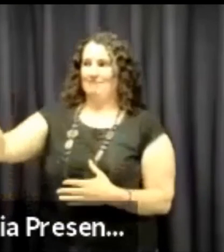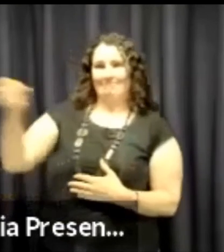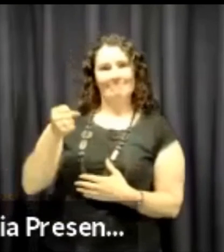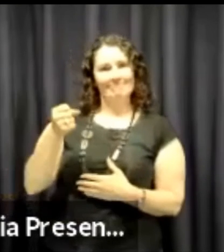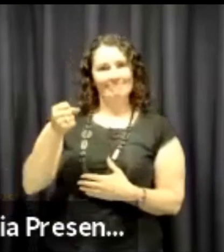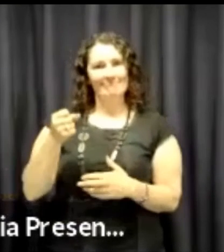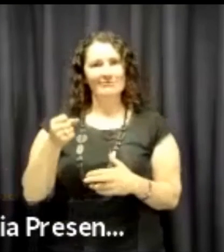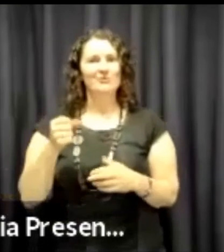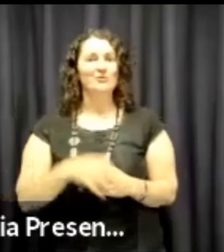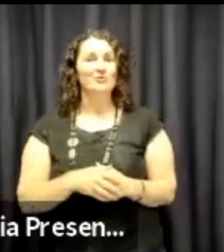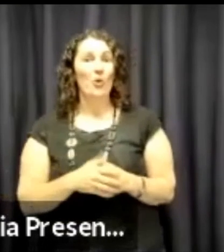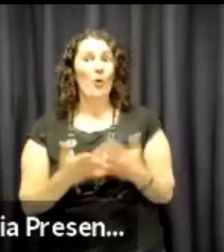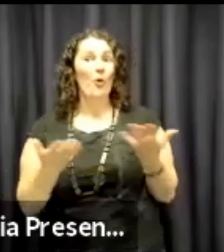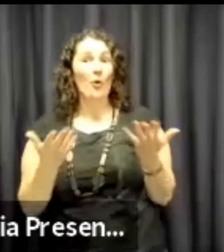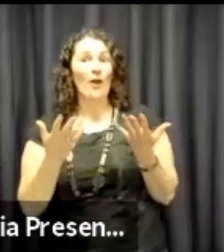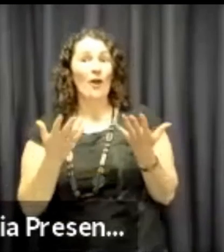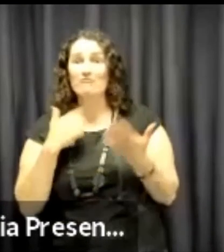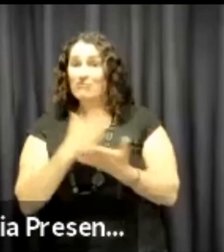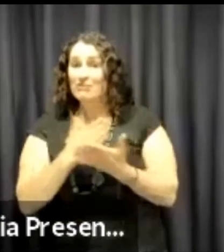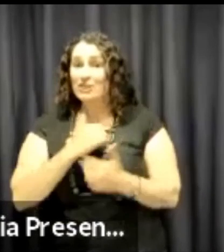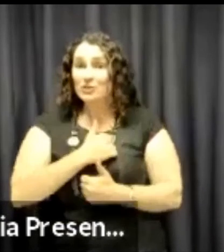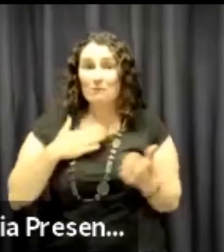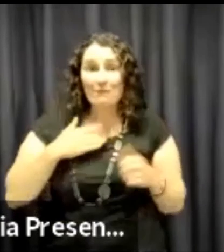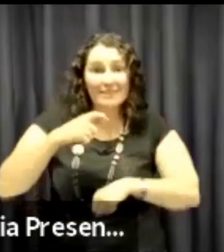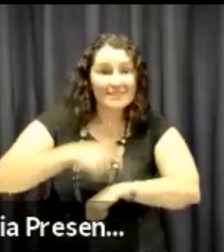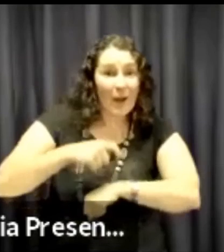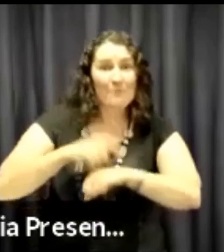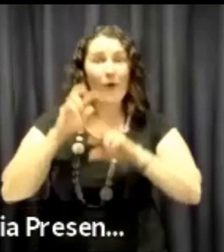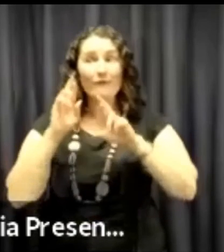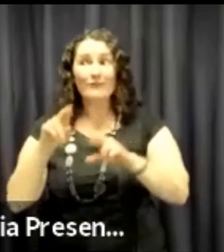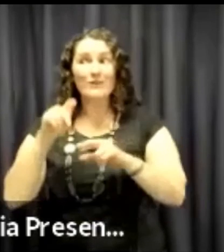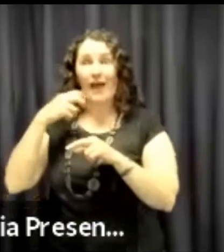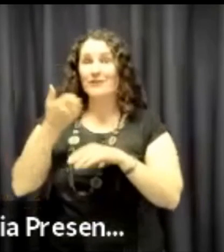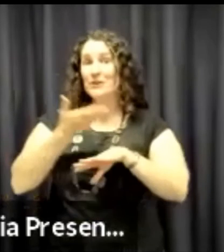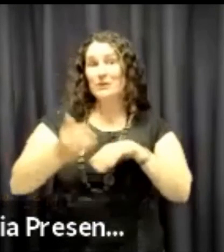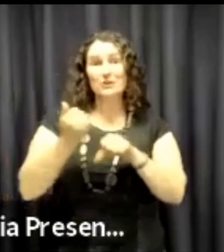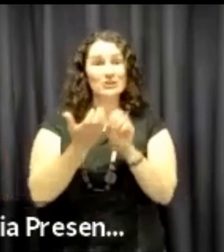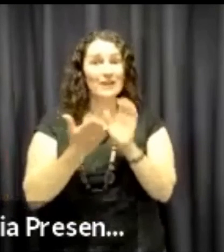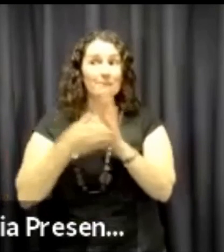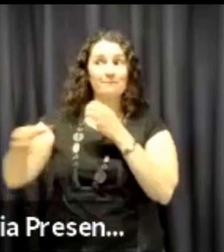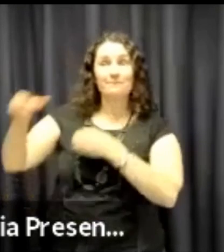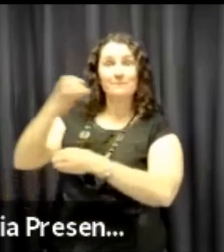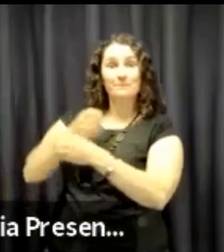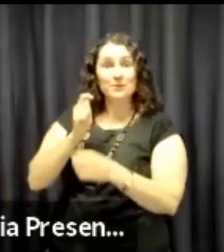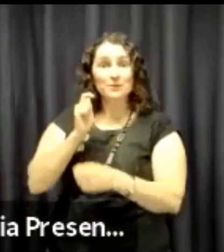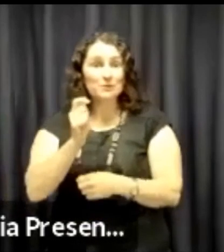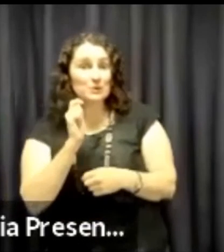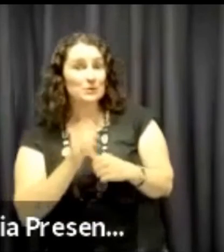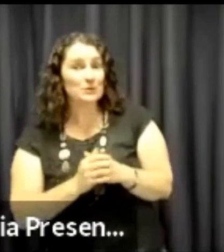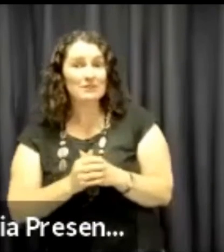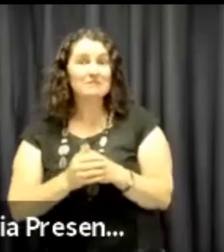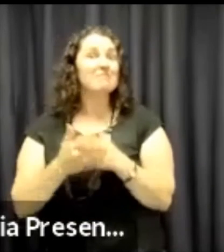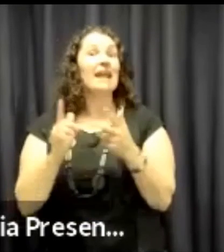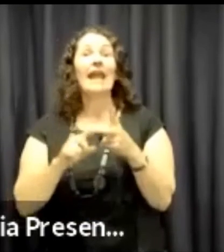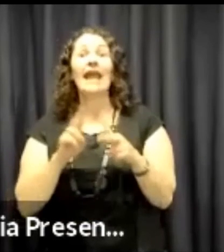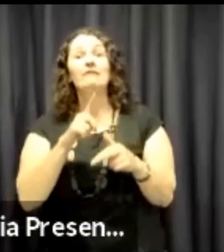having a manager come from the Deaf community to work for Deaf Victoria. So hopefully within my time there'll be a new GM that will